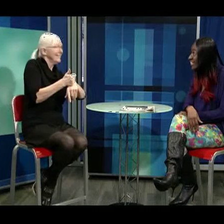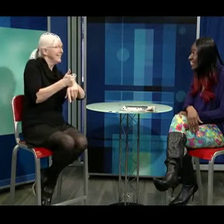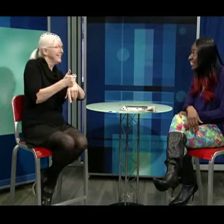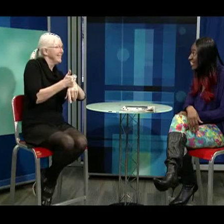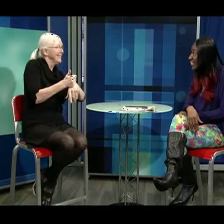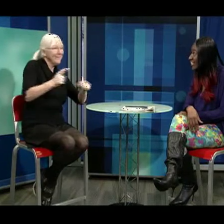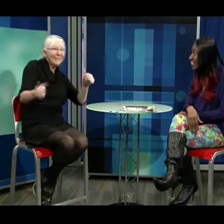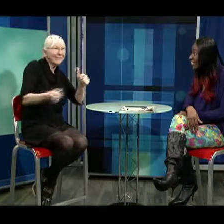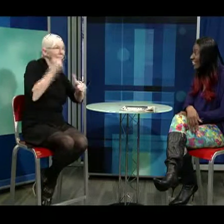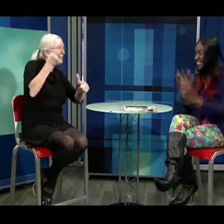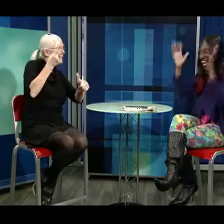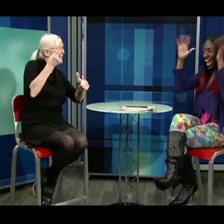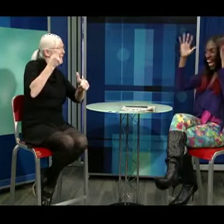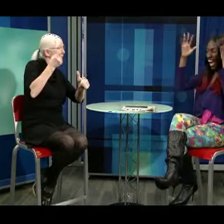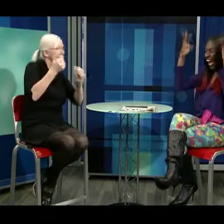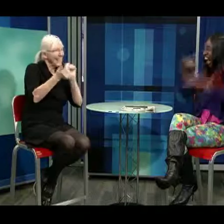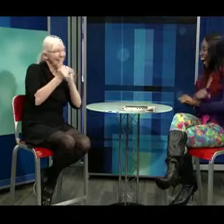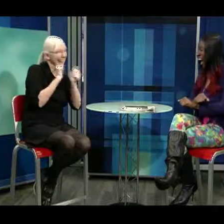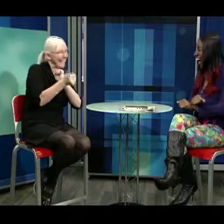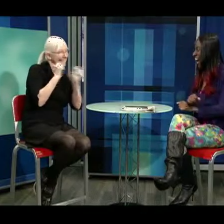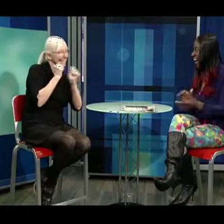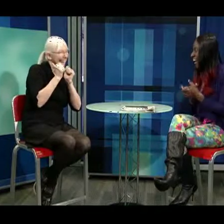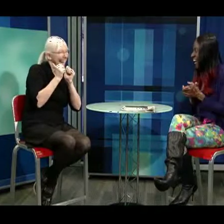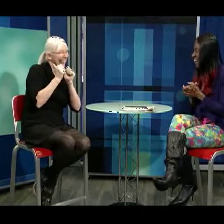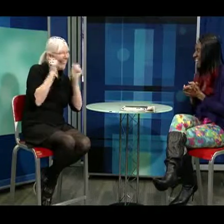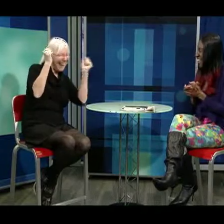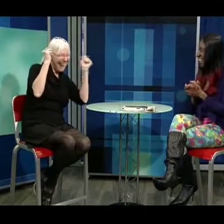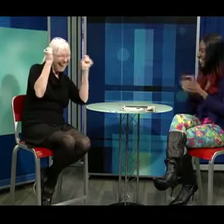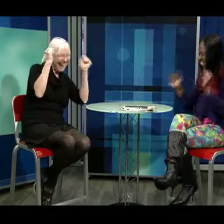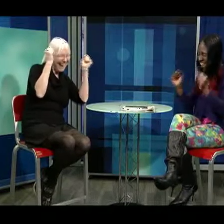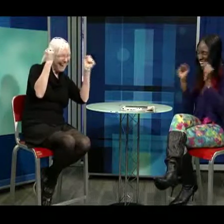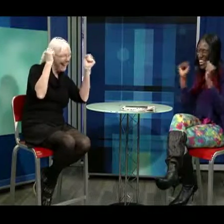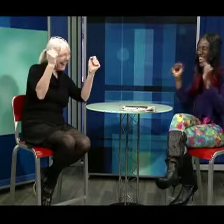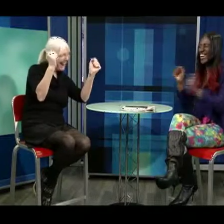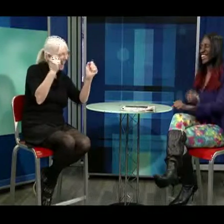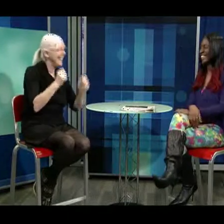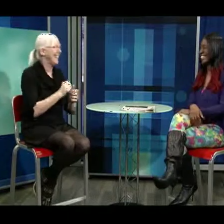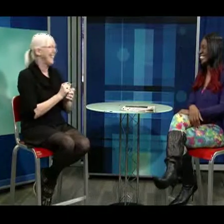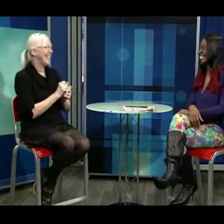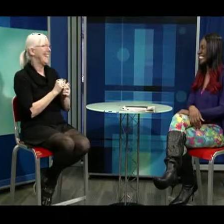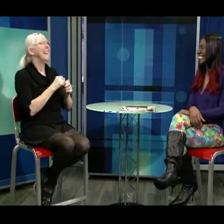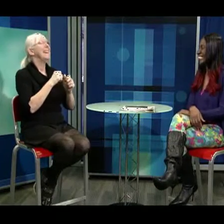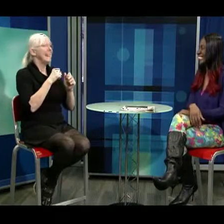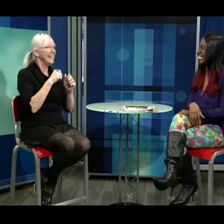the country. But BC is the first. We're the first ones to have text 911. That's fantastic. I'm so excited.